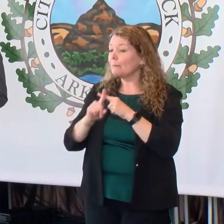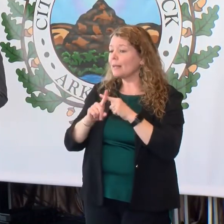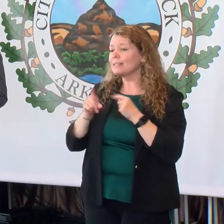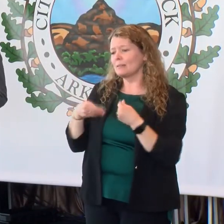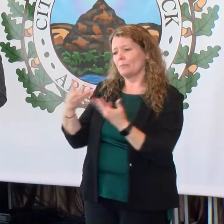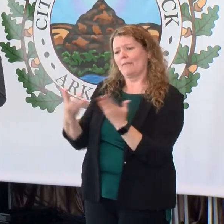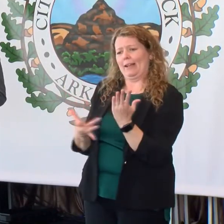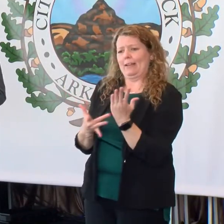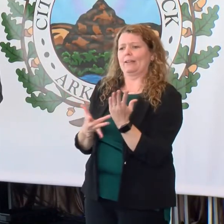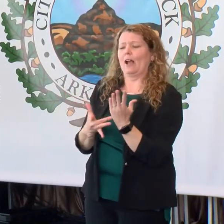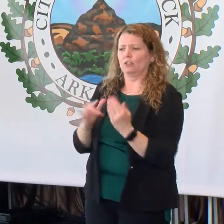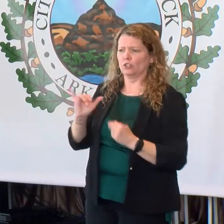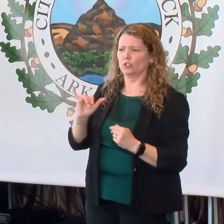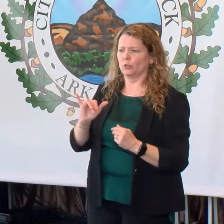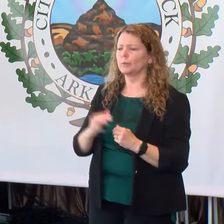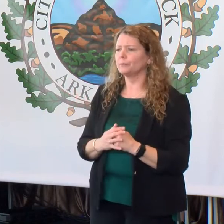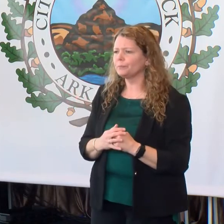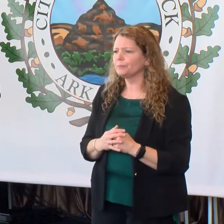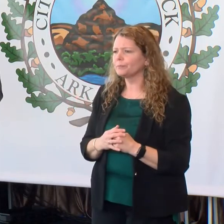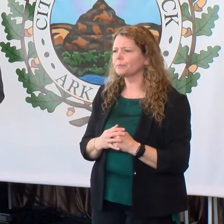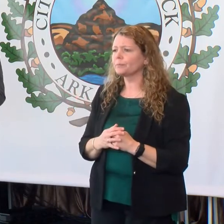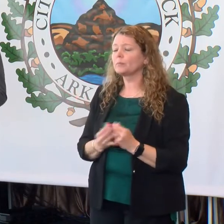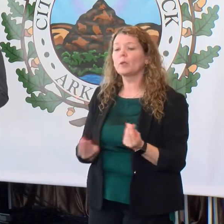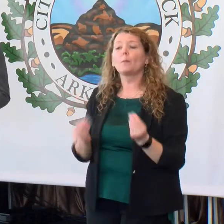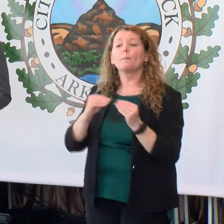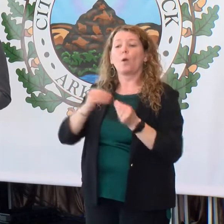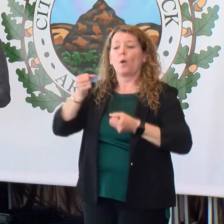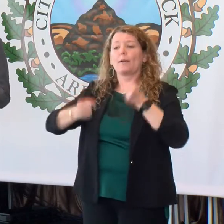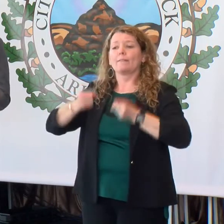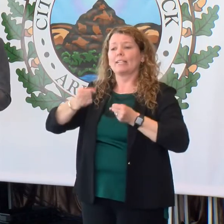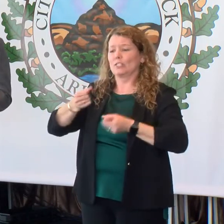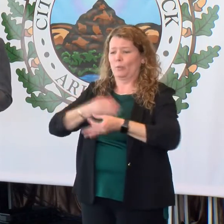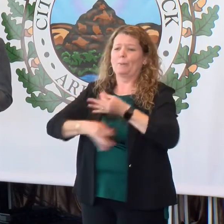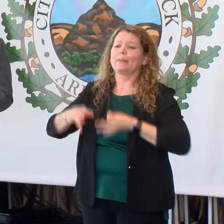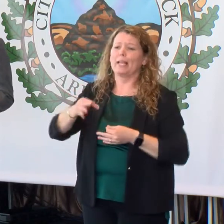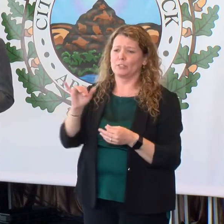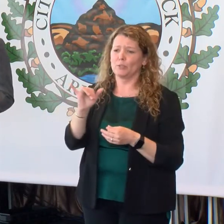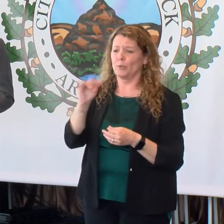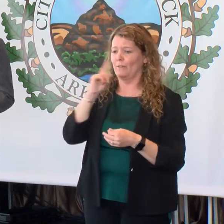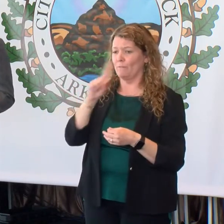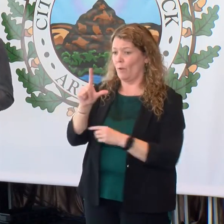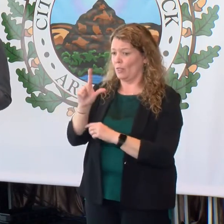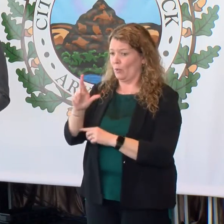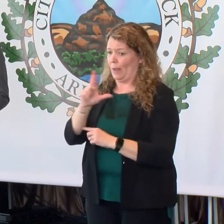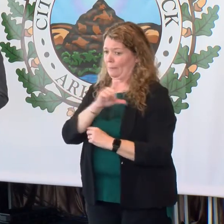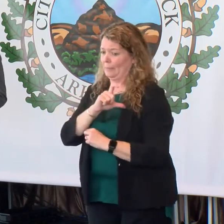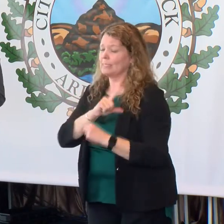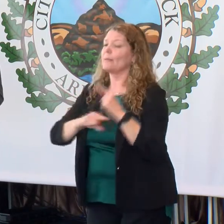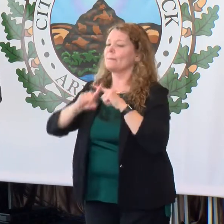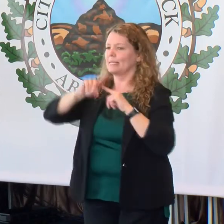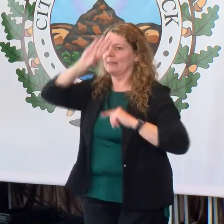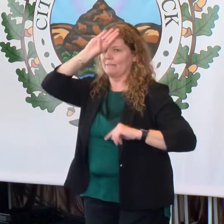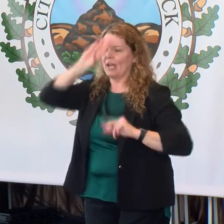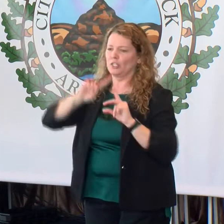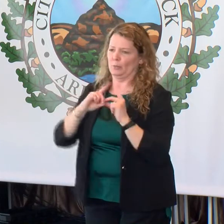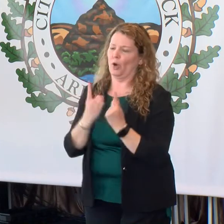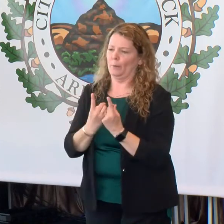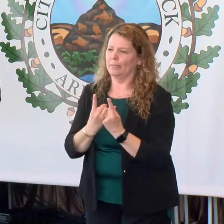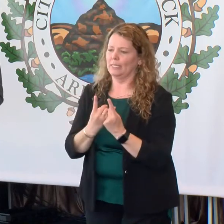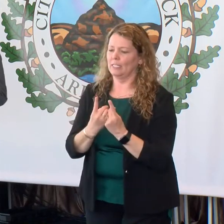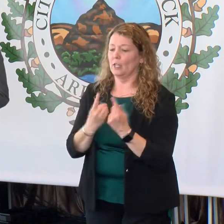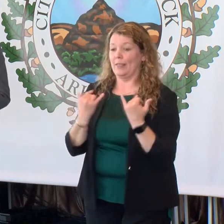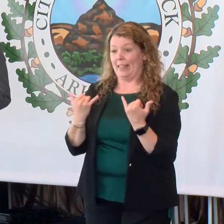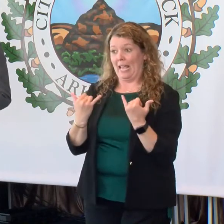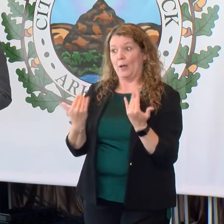from that standpoint, as well as more vehicle replacement both for the Little Rock Police Department and the Little Rock Fire Department. So this